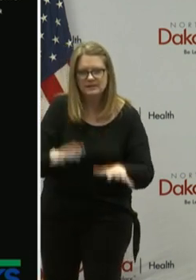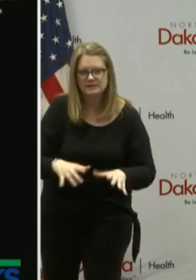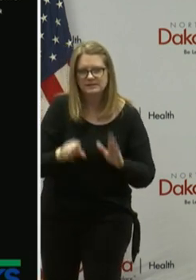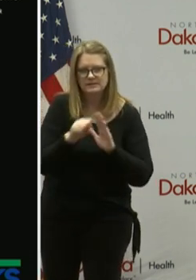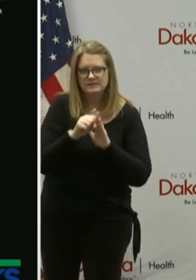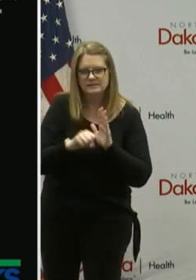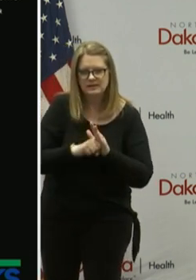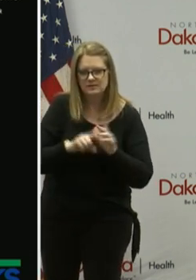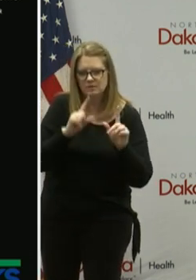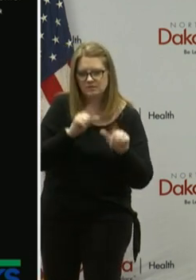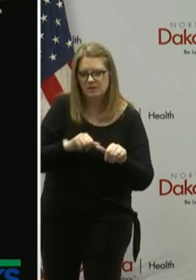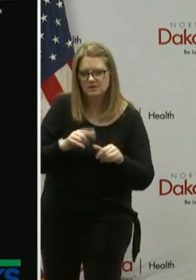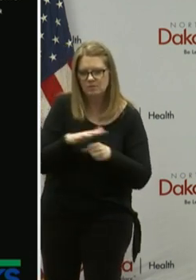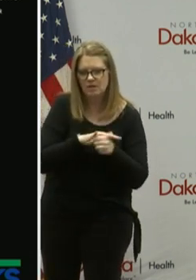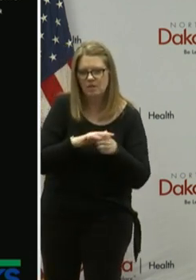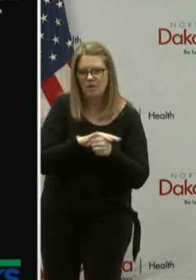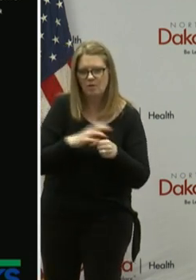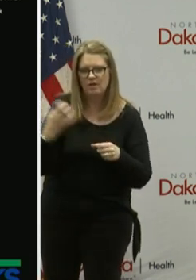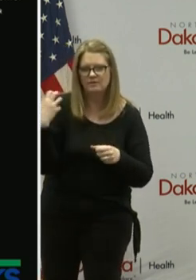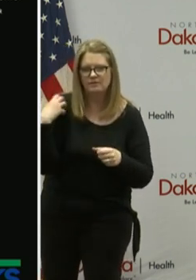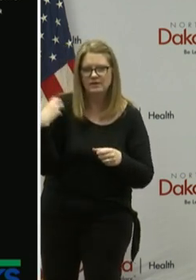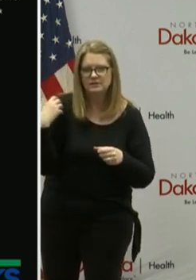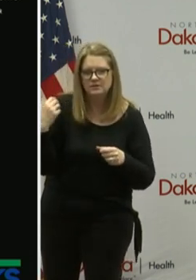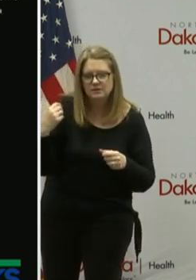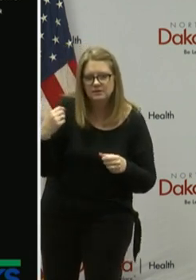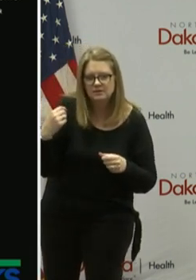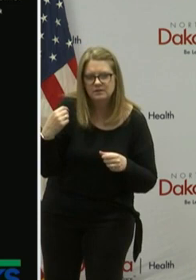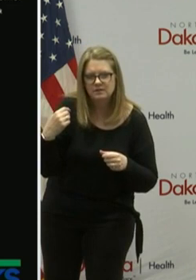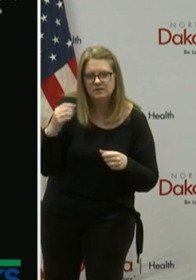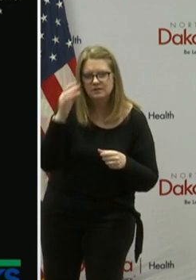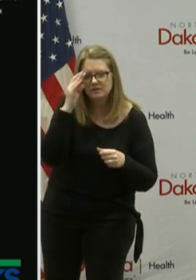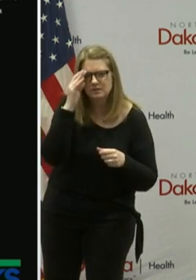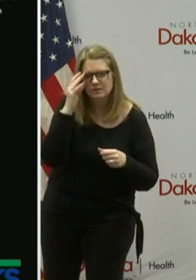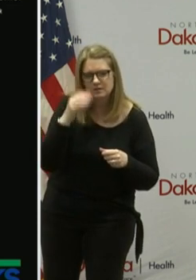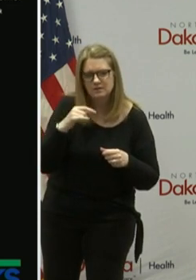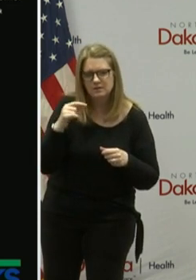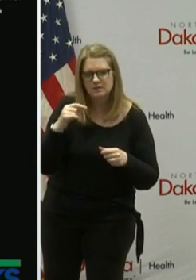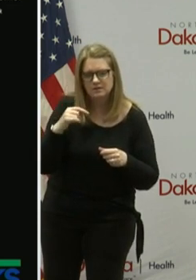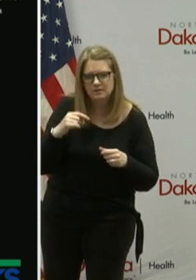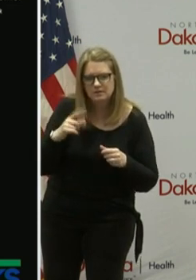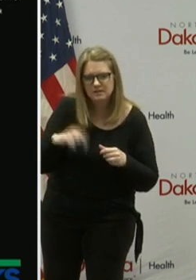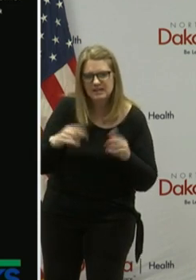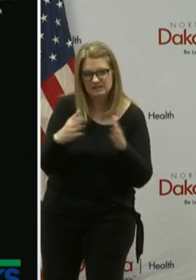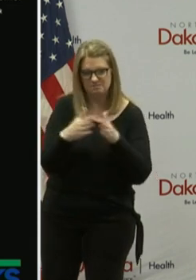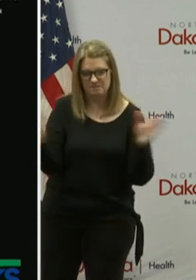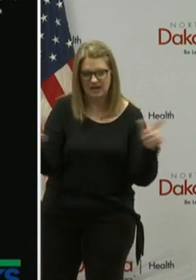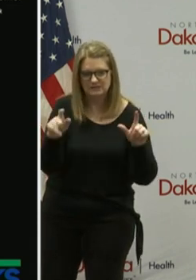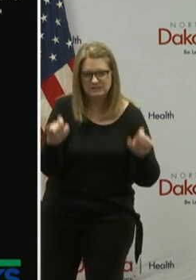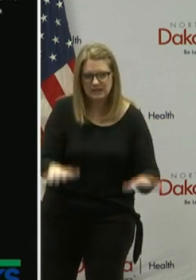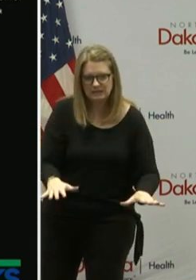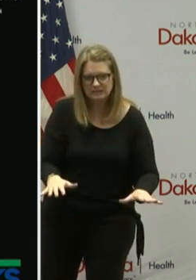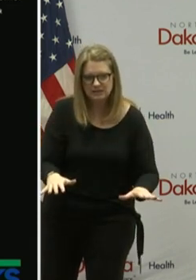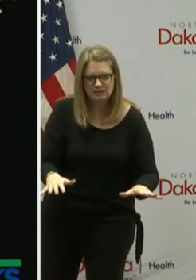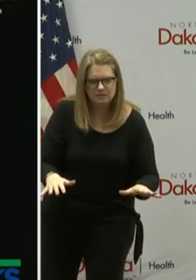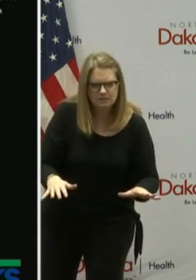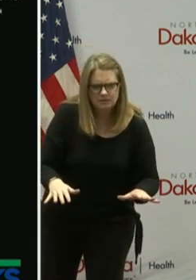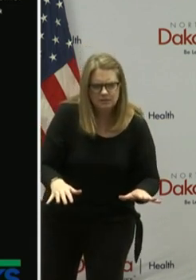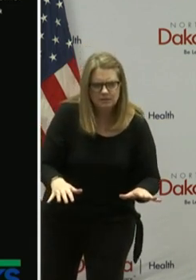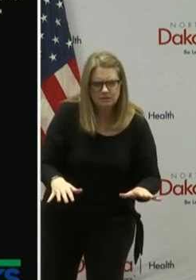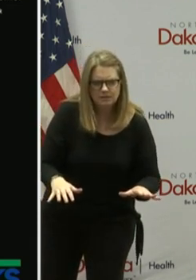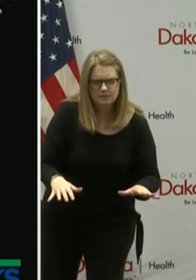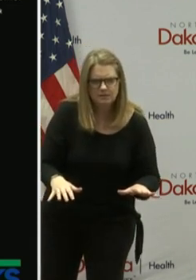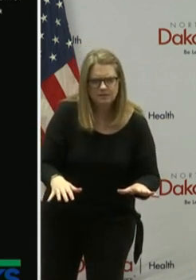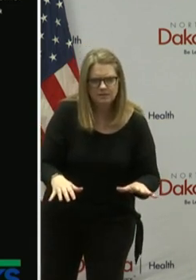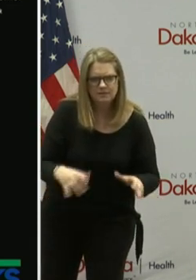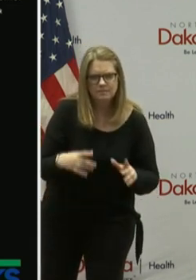response team worked well with local officials and the event well as designed. This mass testing then locally at LN Windpower allowed Grand Forks to look for